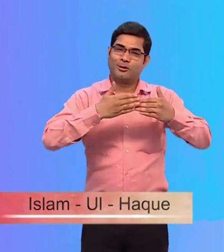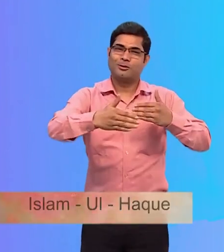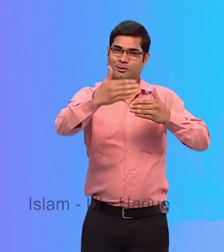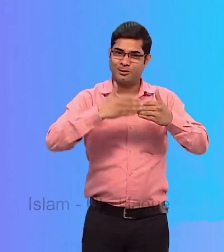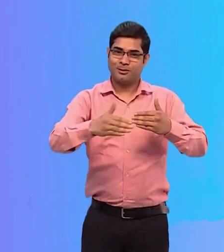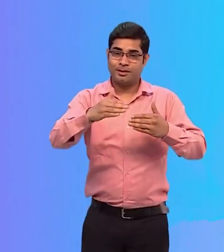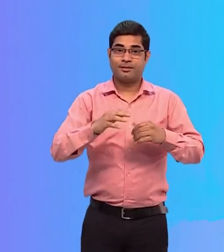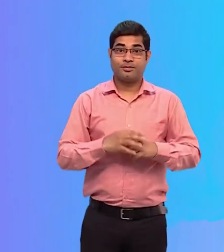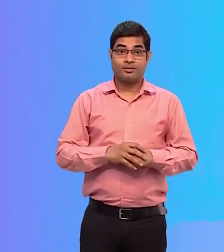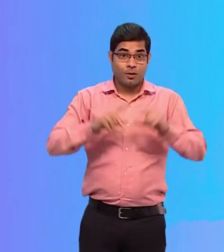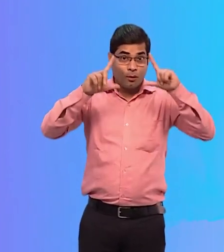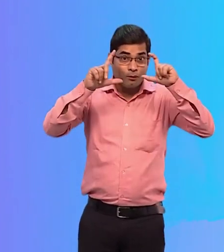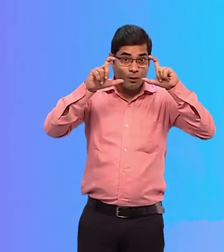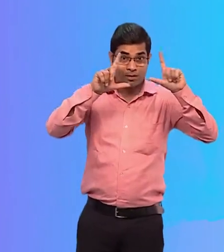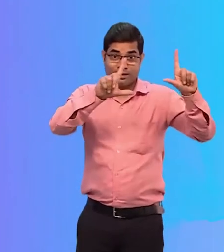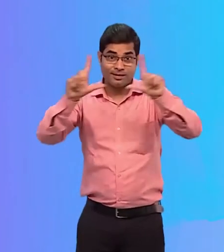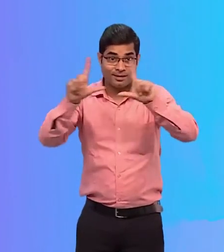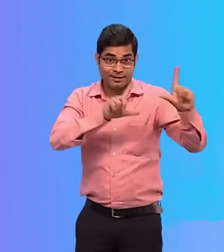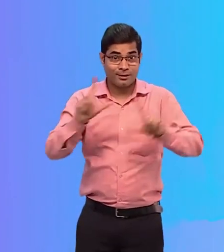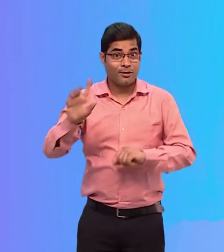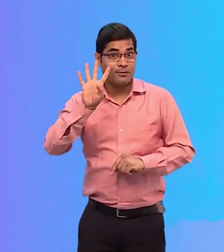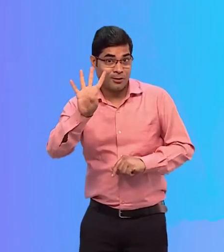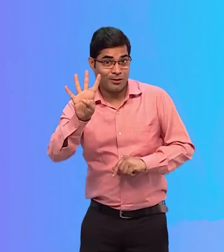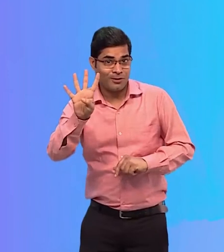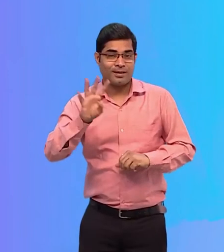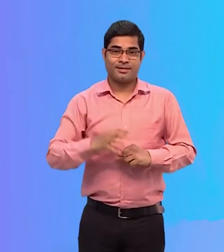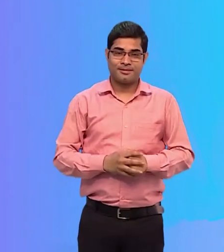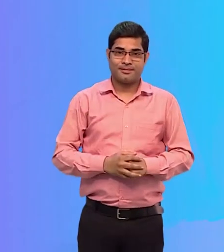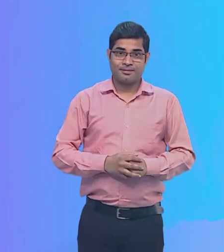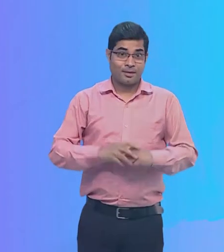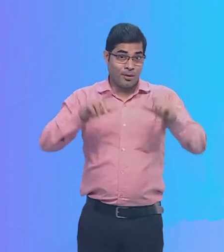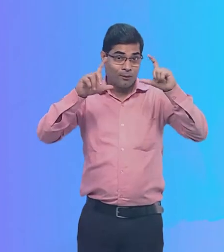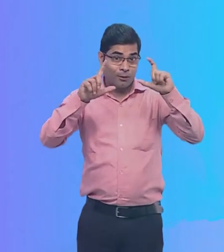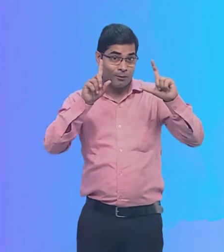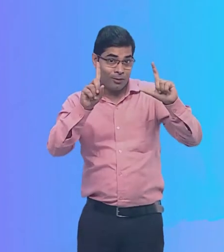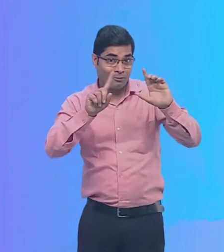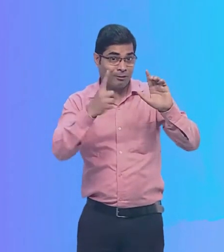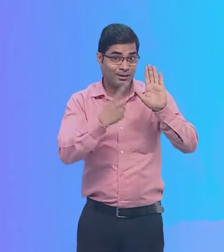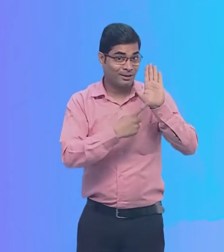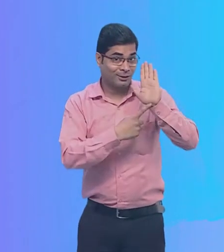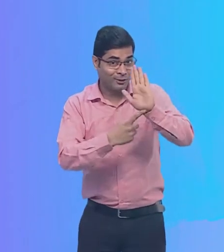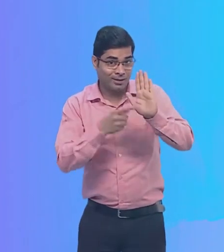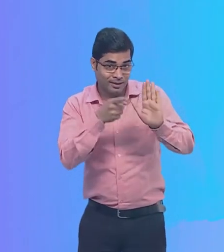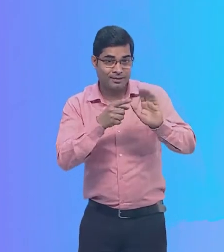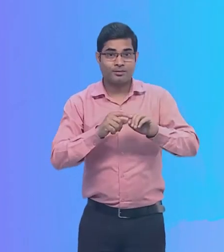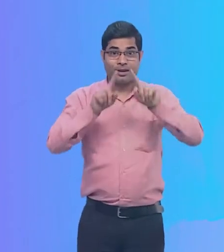and has 4 pictures. The first picture shows a computer